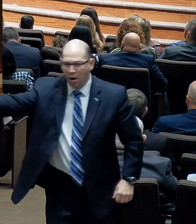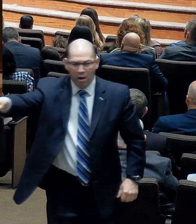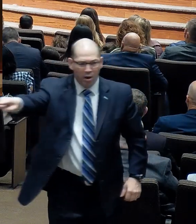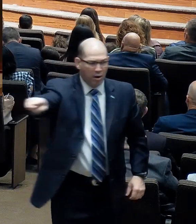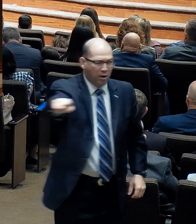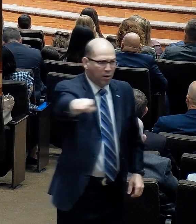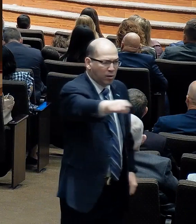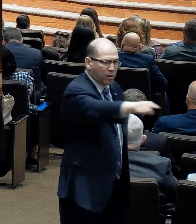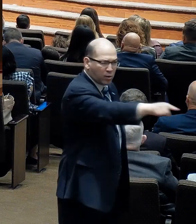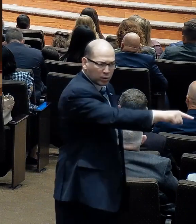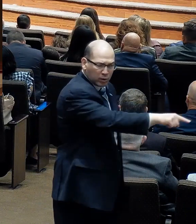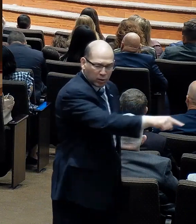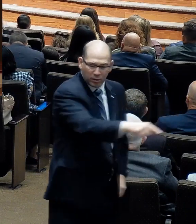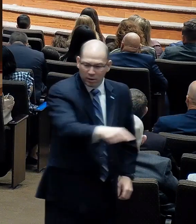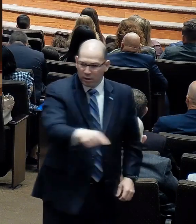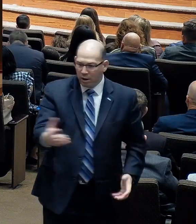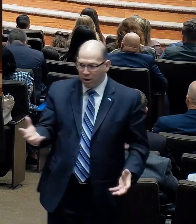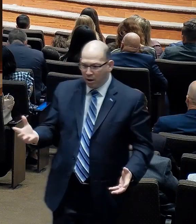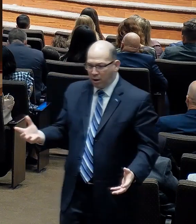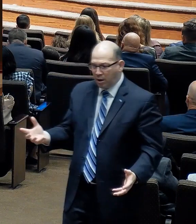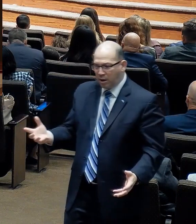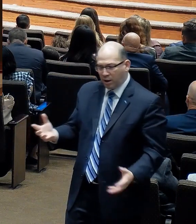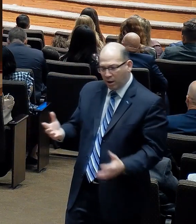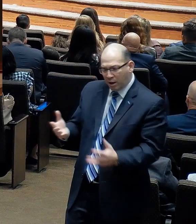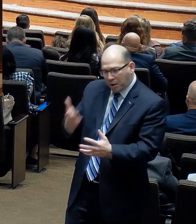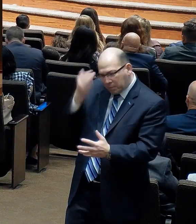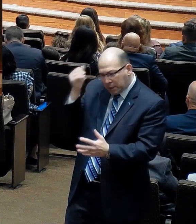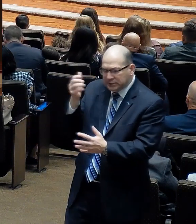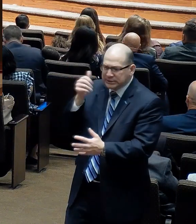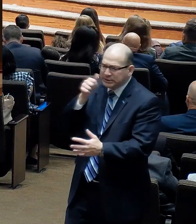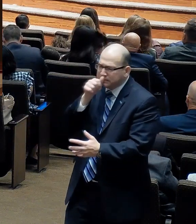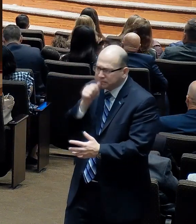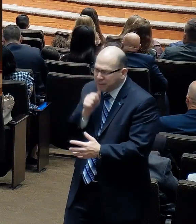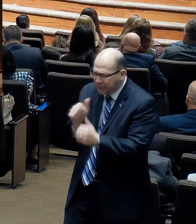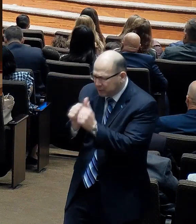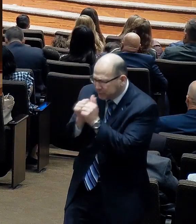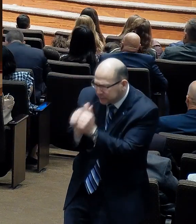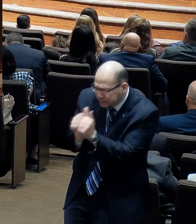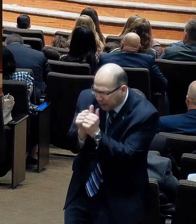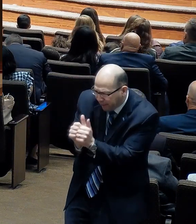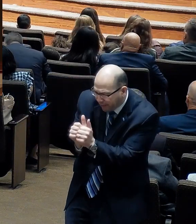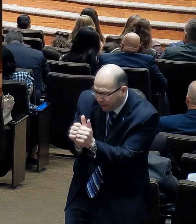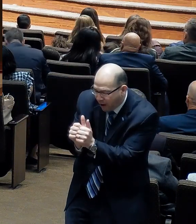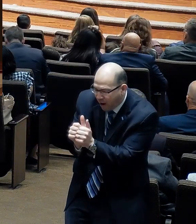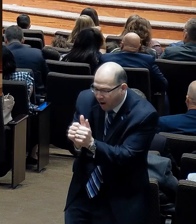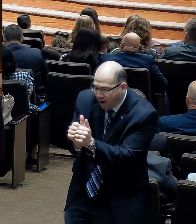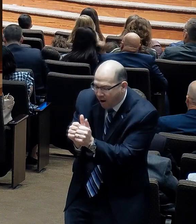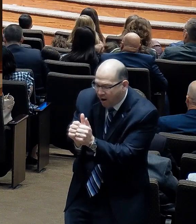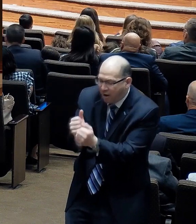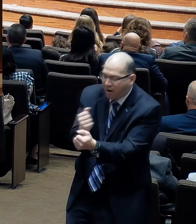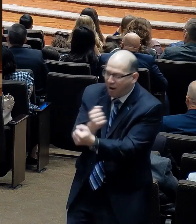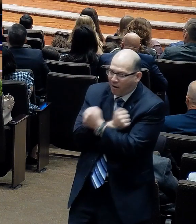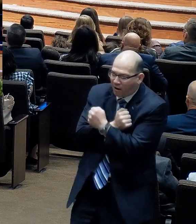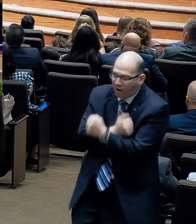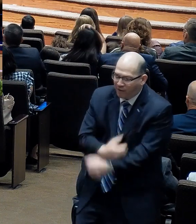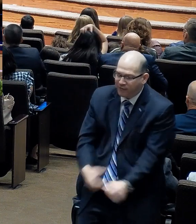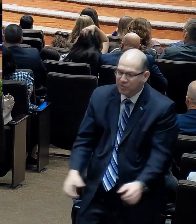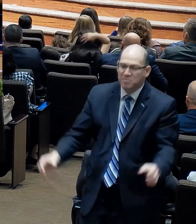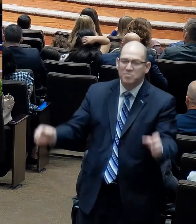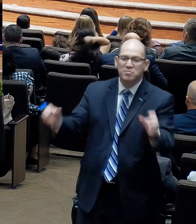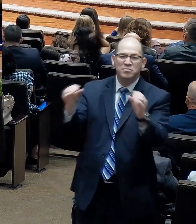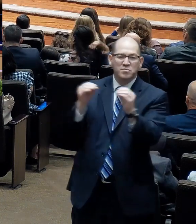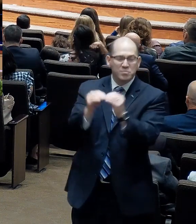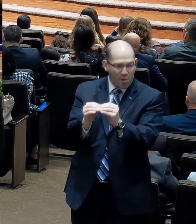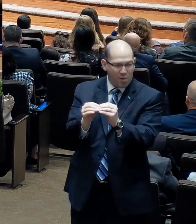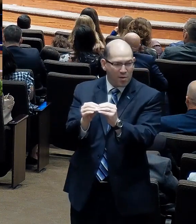deep love for their pastor and pastor's wife. And one of the reasons is we just heard it from Brother Jones. Is that right? Brother Jones, do have that name right? It was just here. What